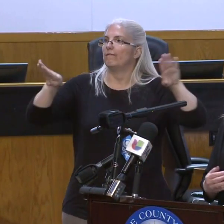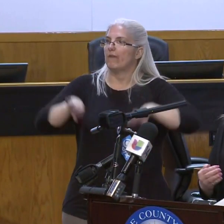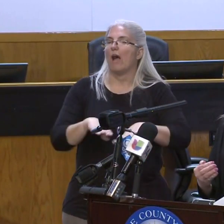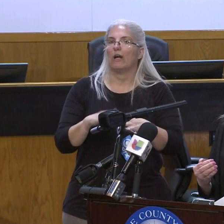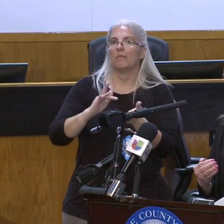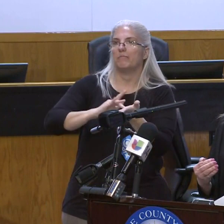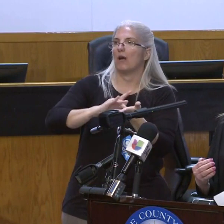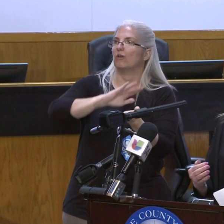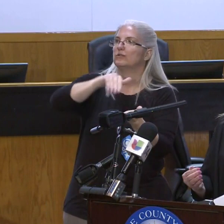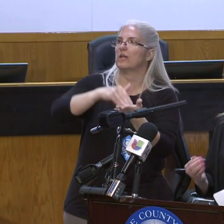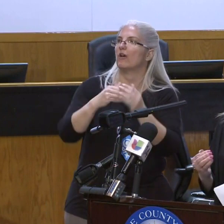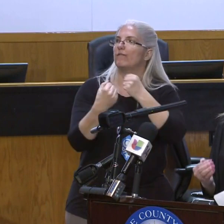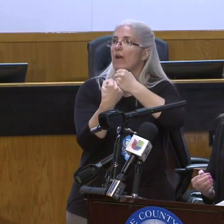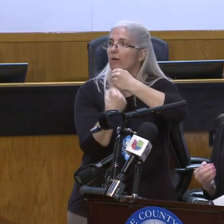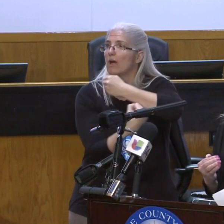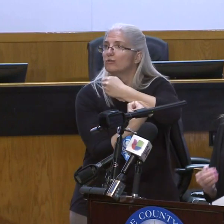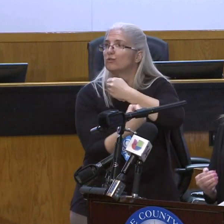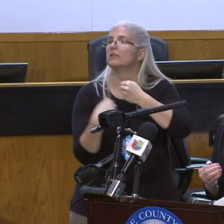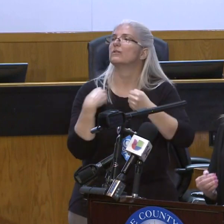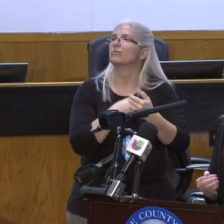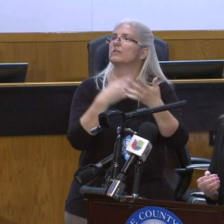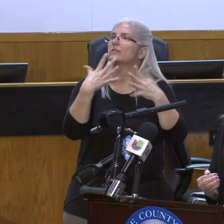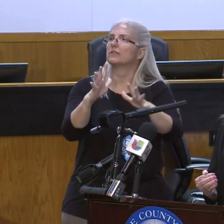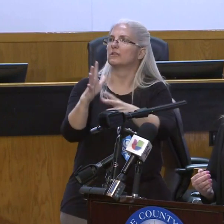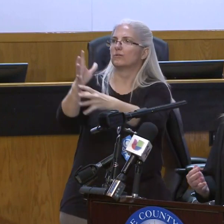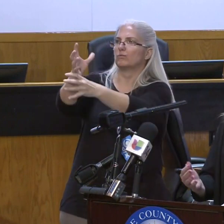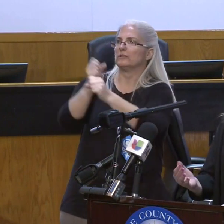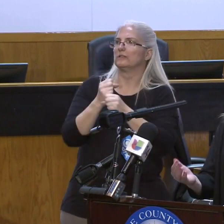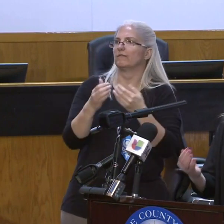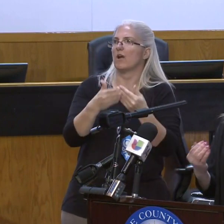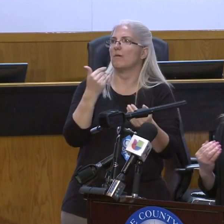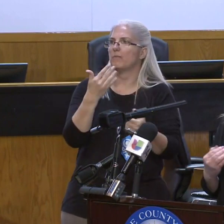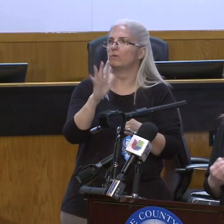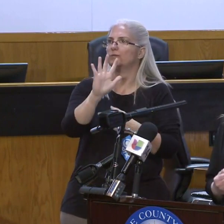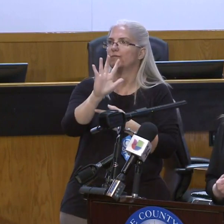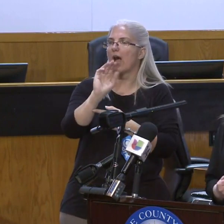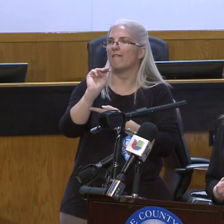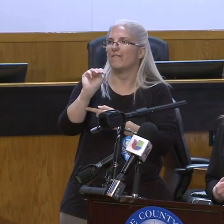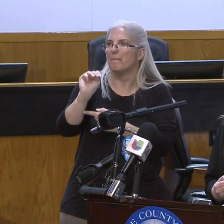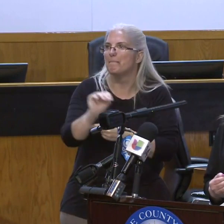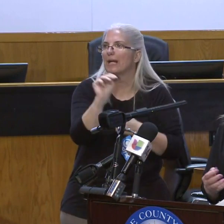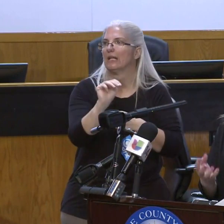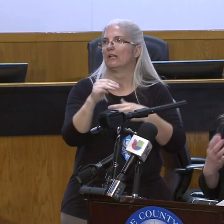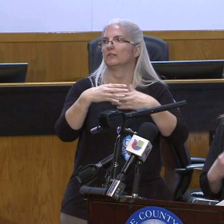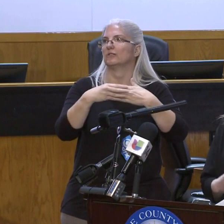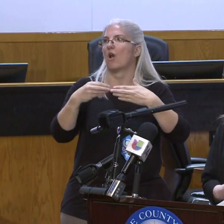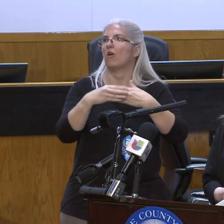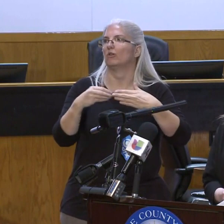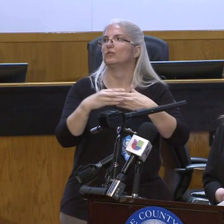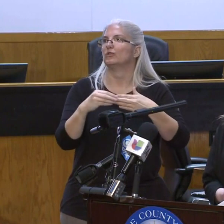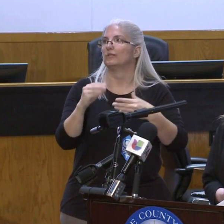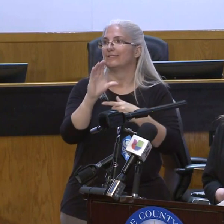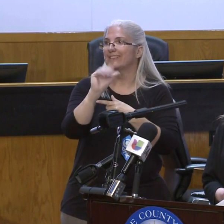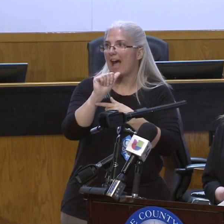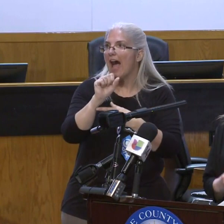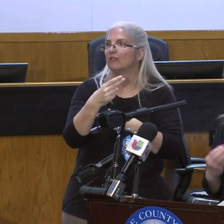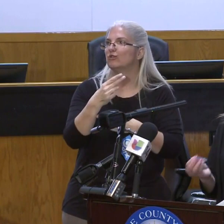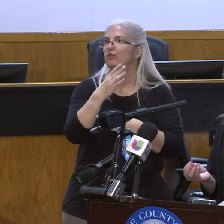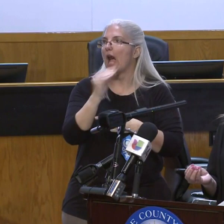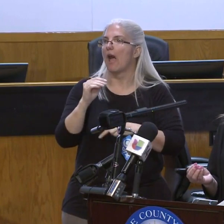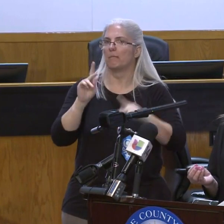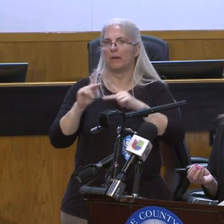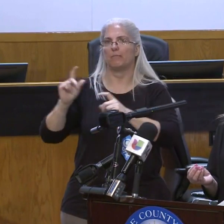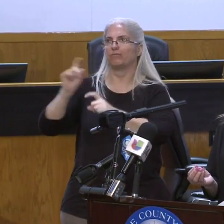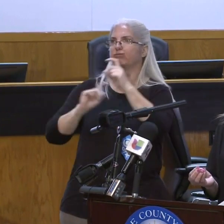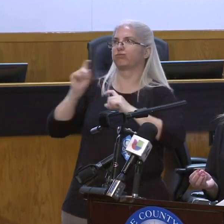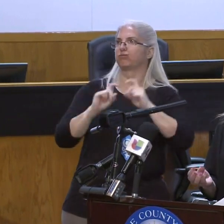we've received almost $5 million in cash and people giving us money so